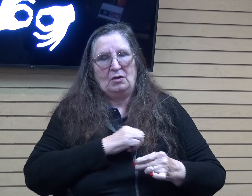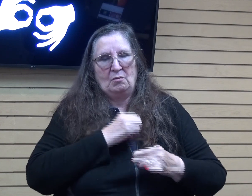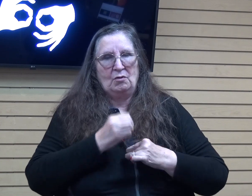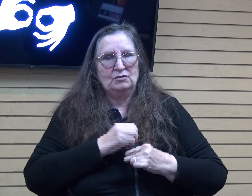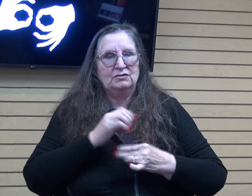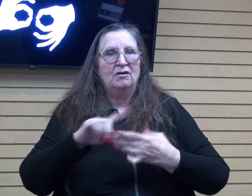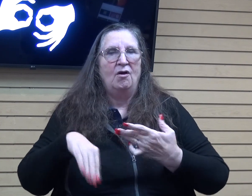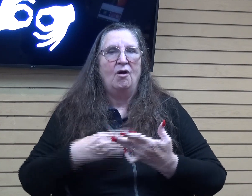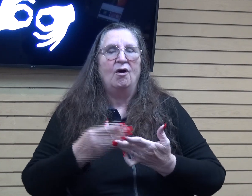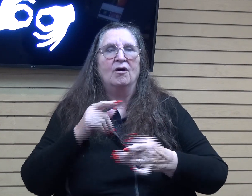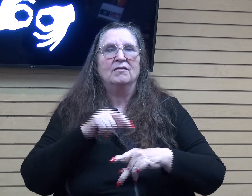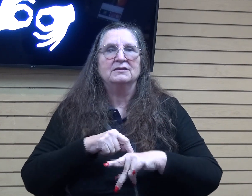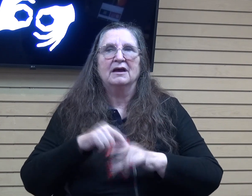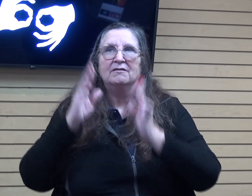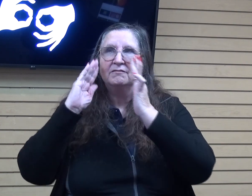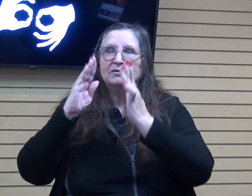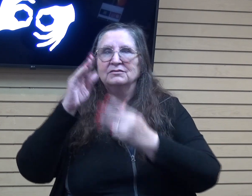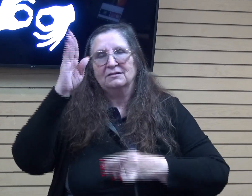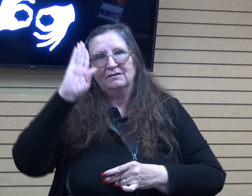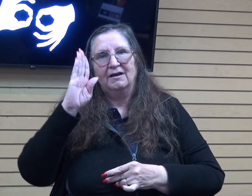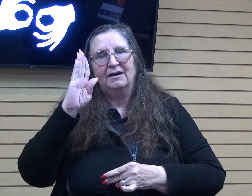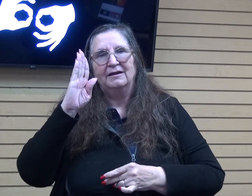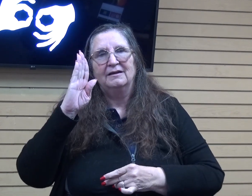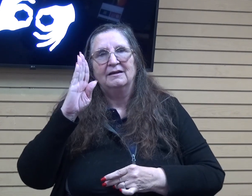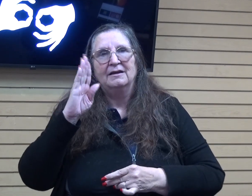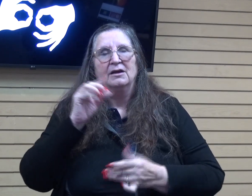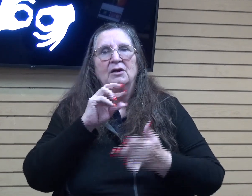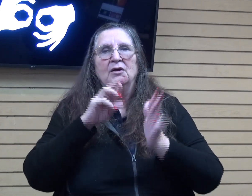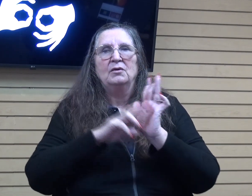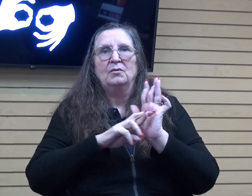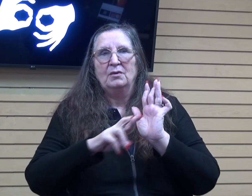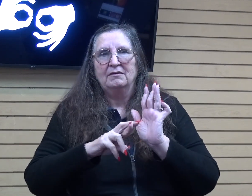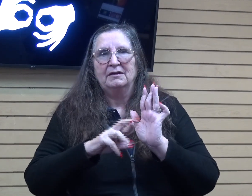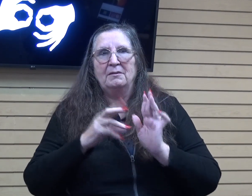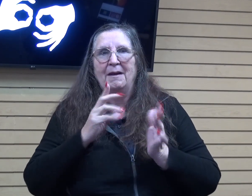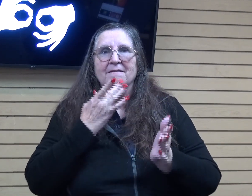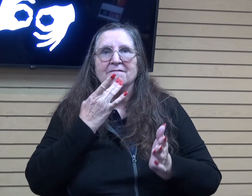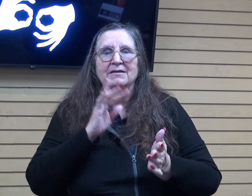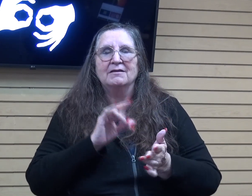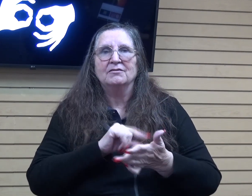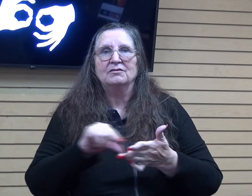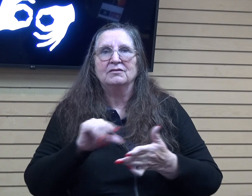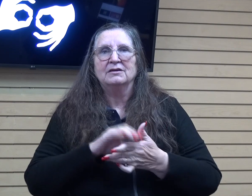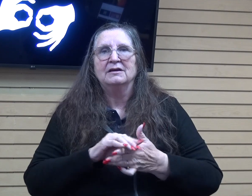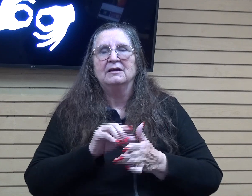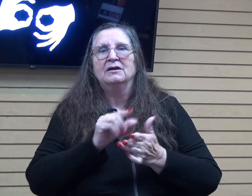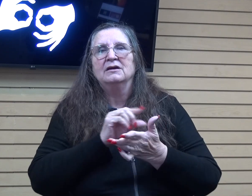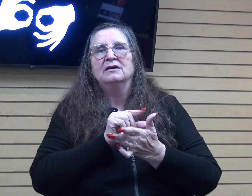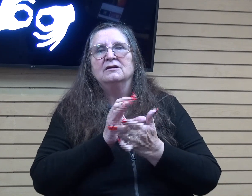I love this verse in Revelation. This is literally one of my favorites. It's 2213.